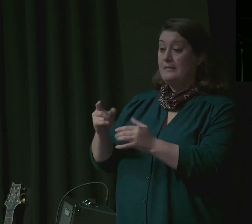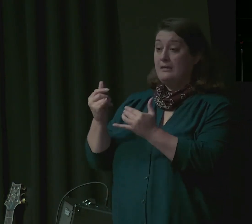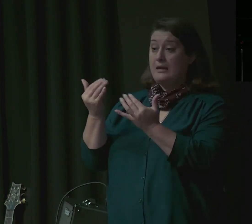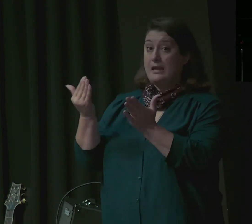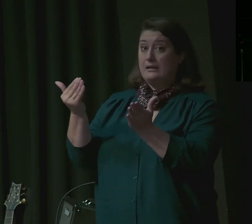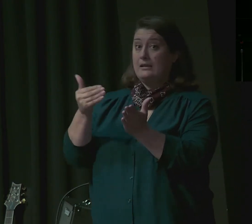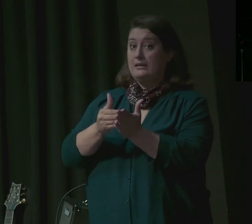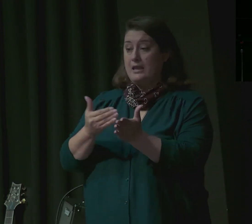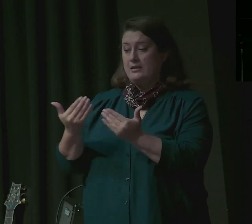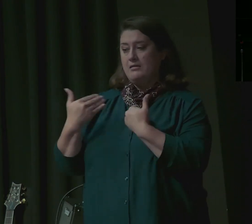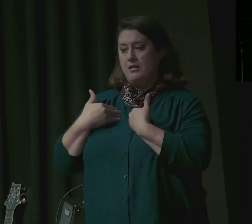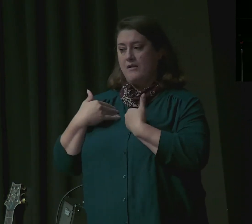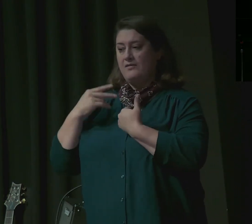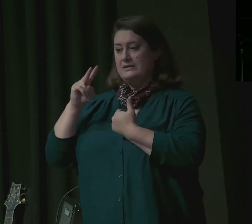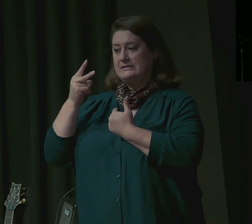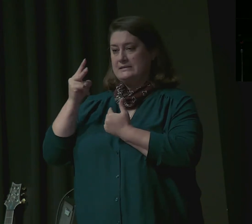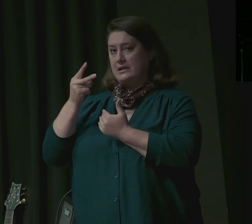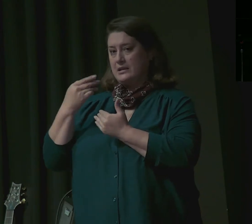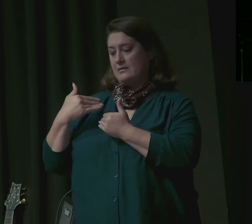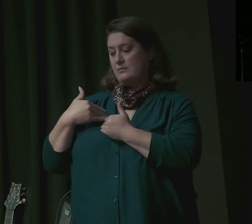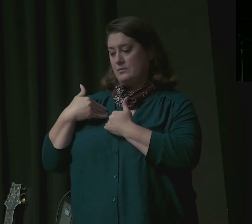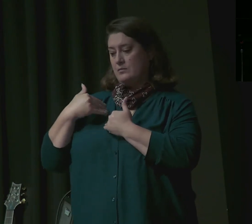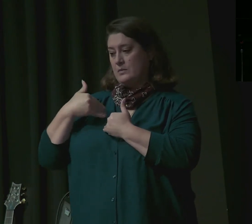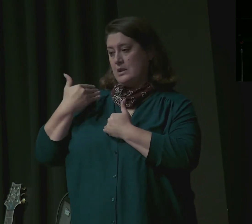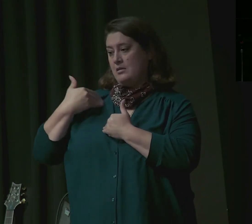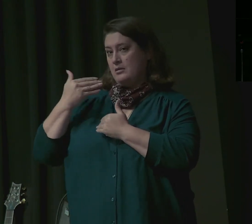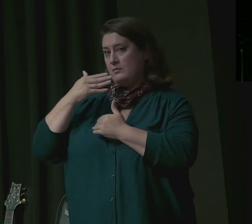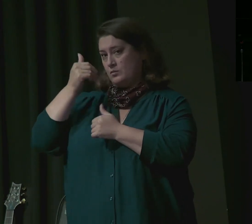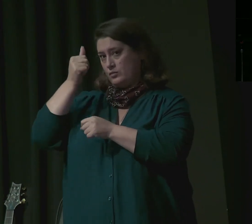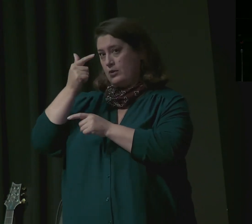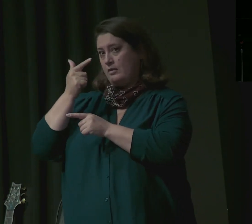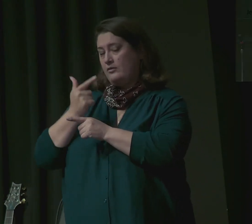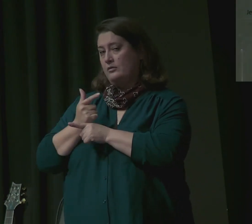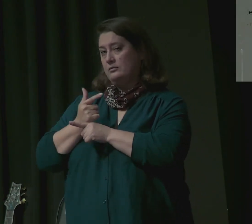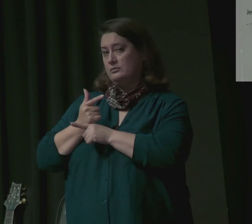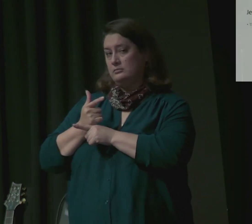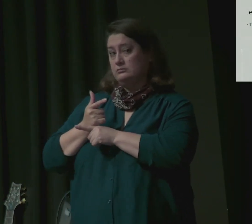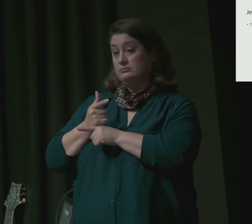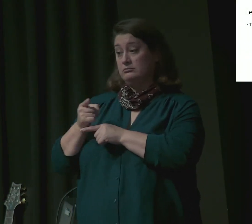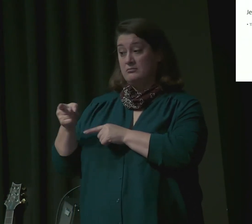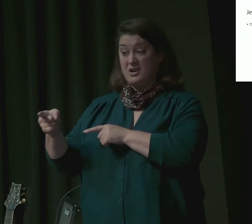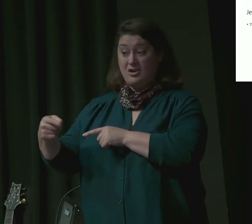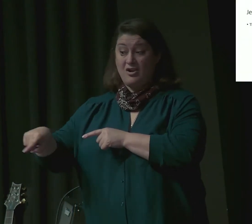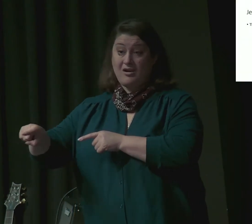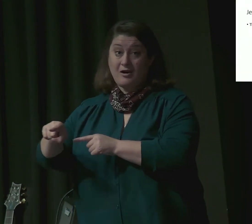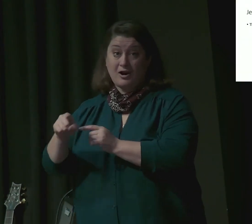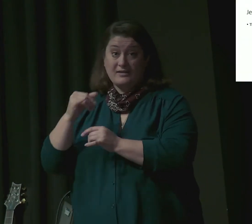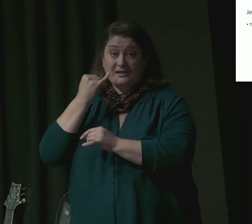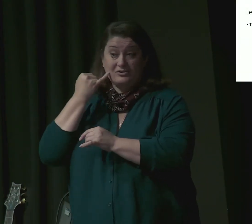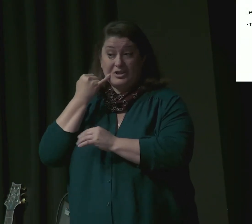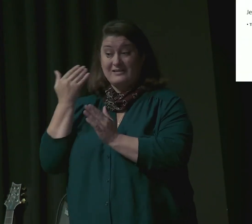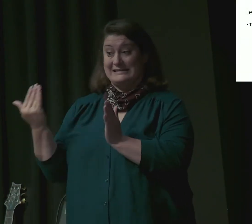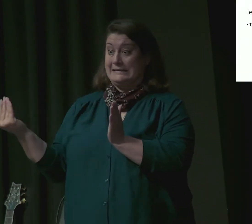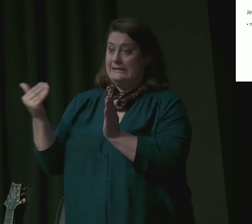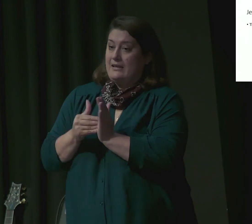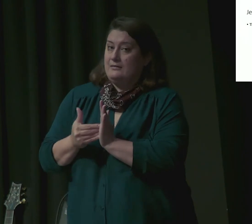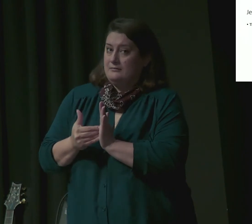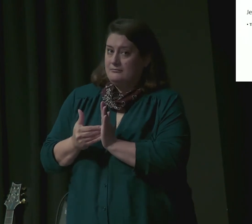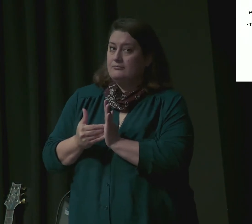Now first, they are tested by God through the preparation for the journey in verses 1 to 14. For the